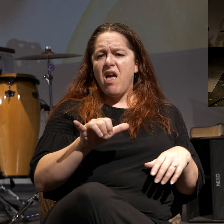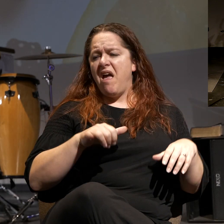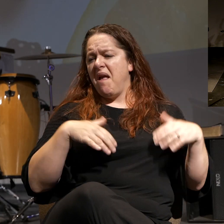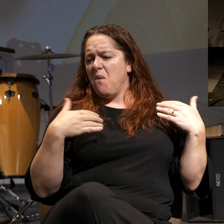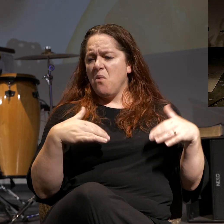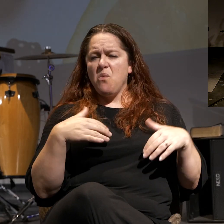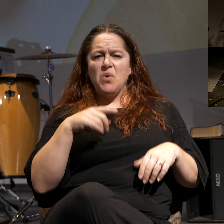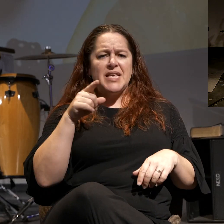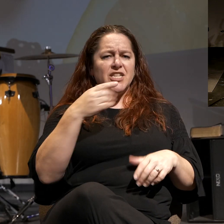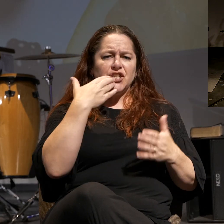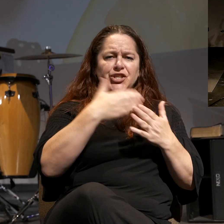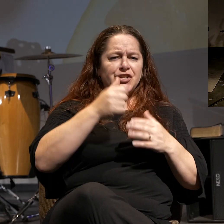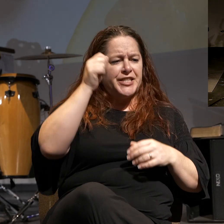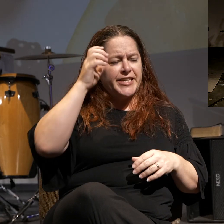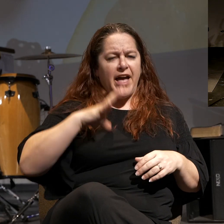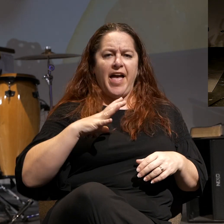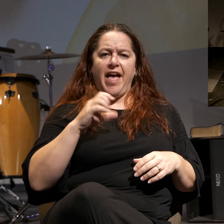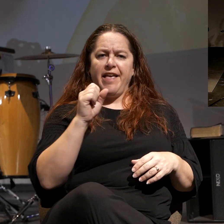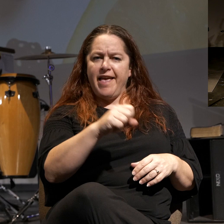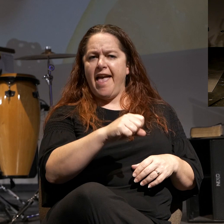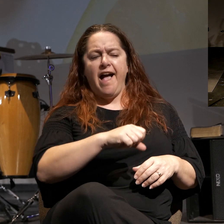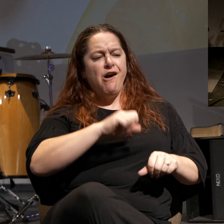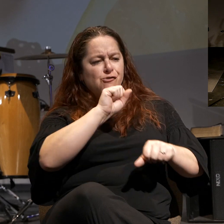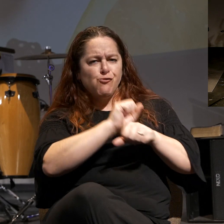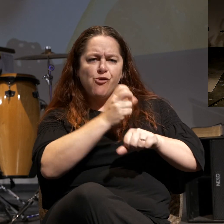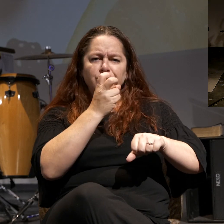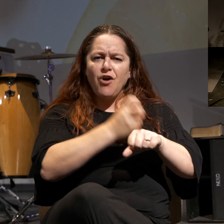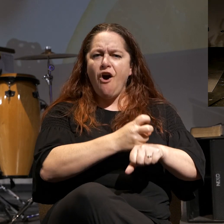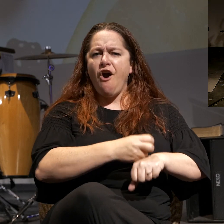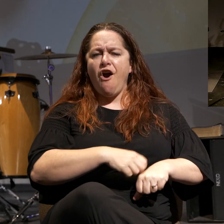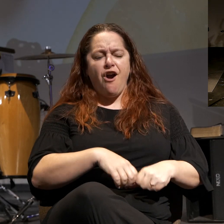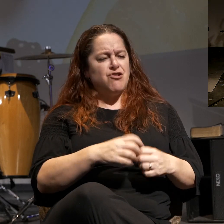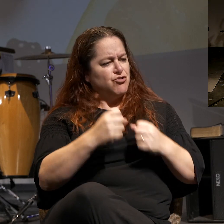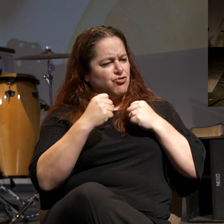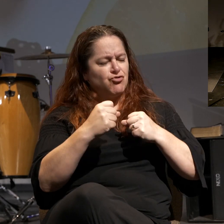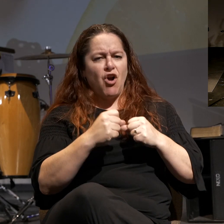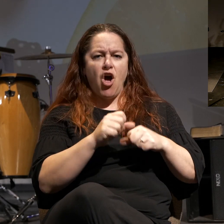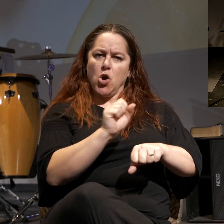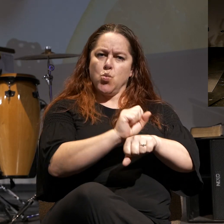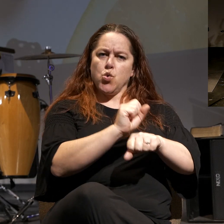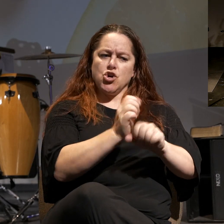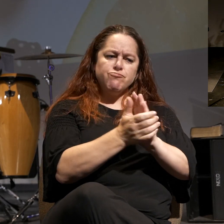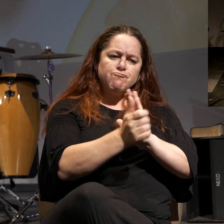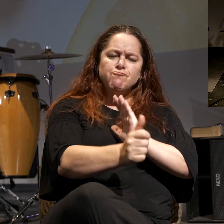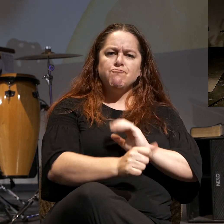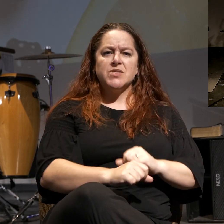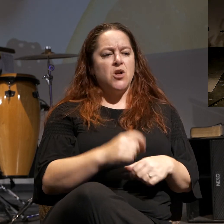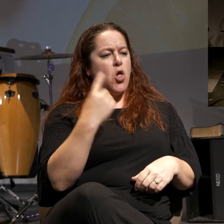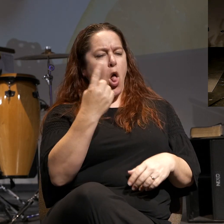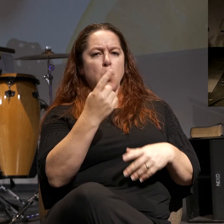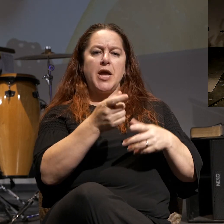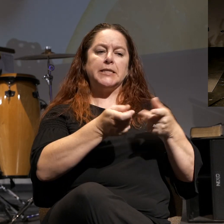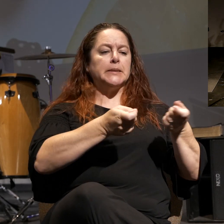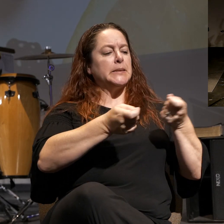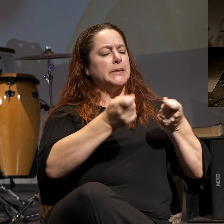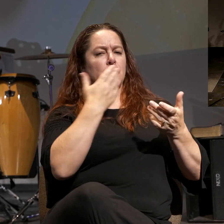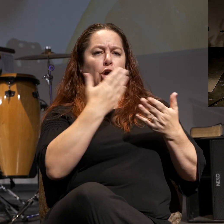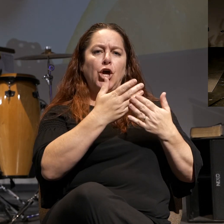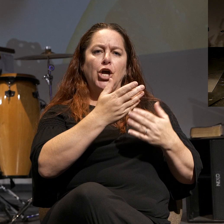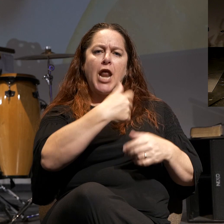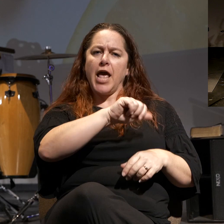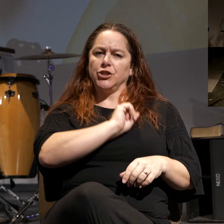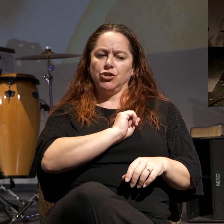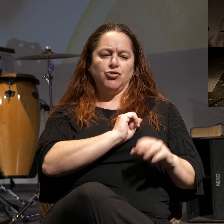is a good guy. He works hard, got a good, strong work ethic. He always maintains a great attitude.